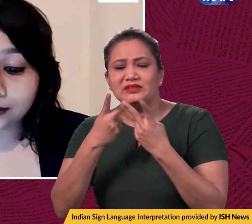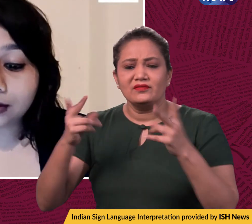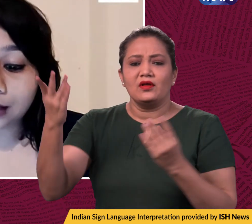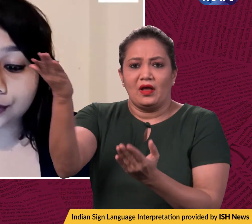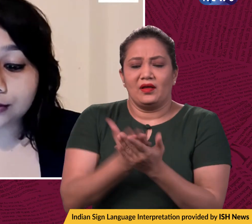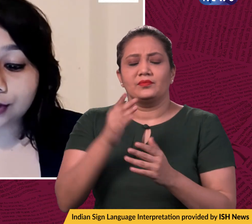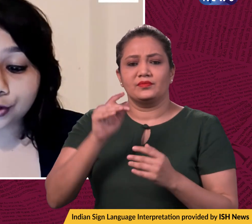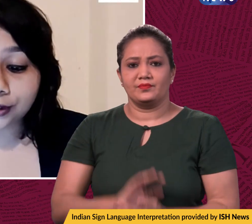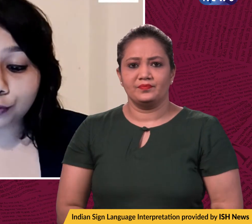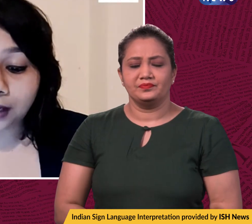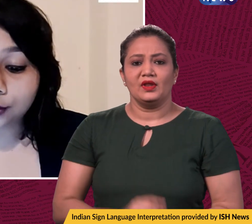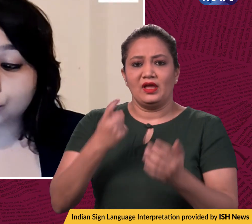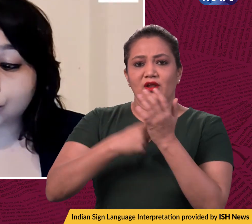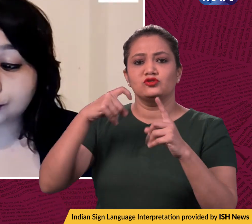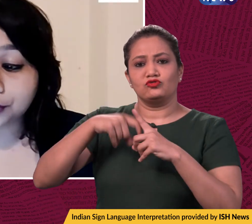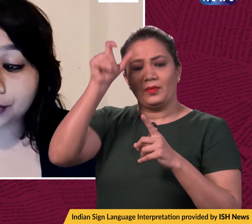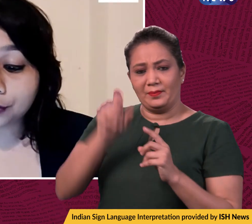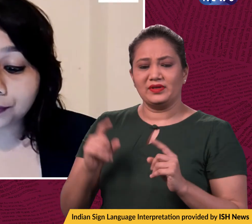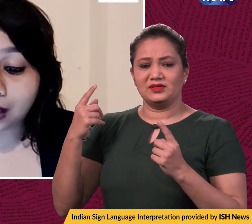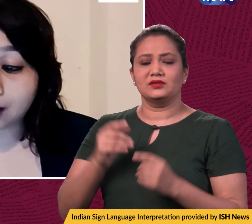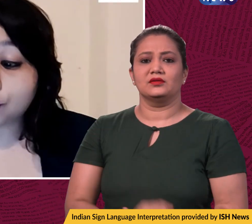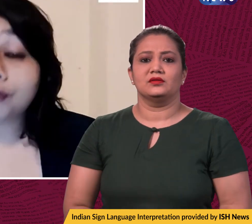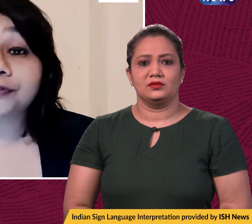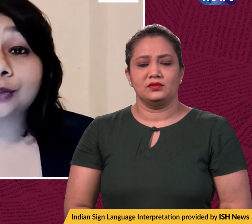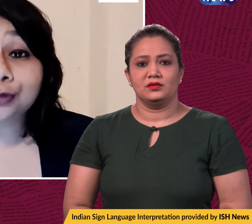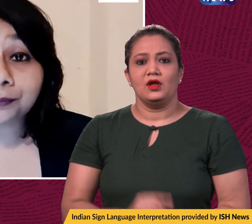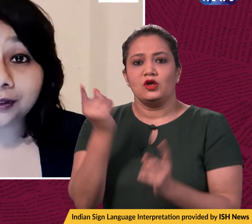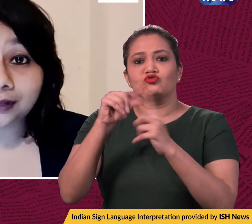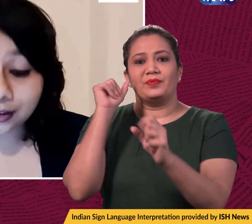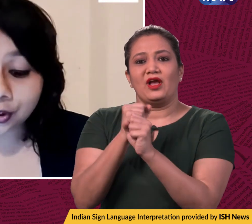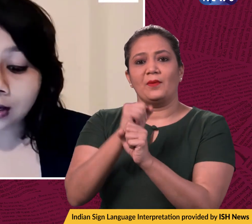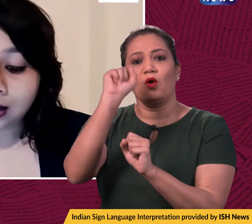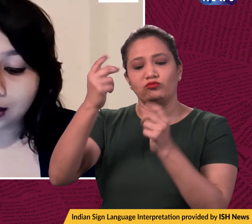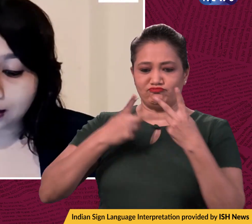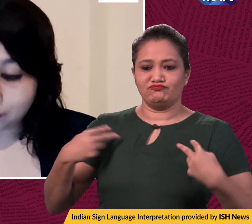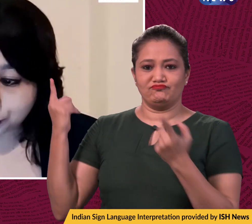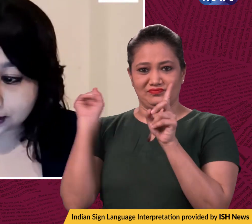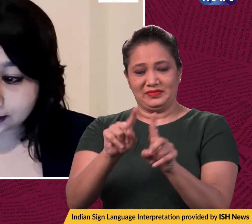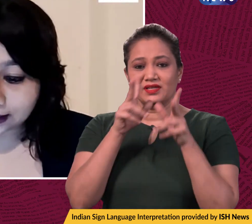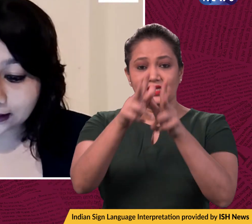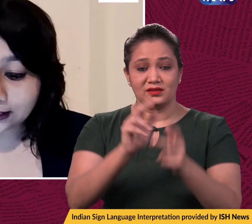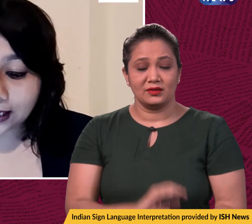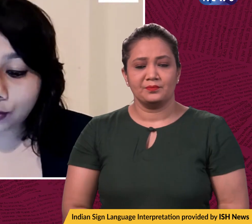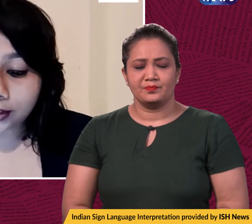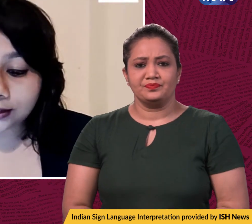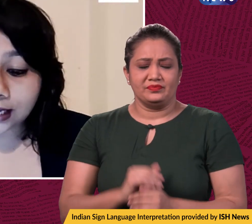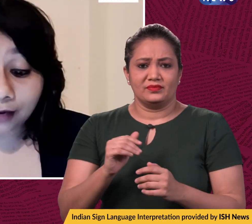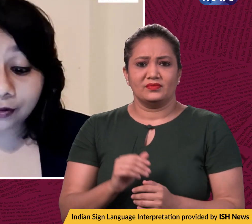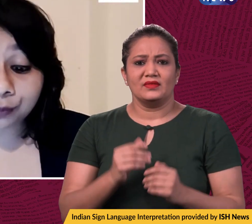Senior Counsel Ranjit Kumar, who was appearing on behalf of the Uttar Pradesh government, has said that the air quality air is